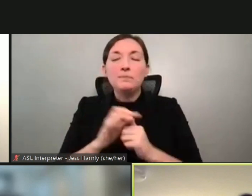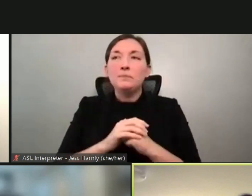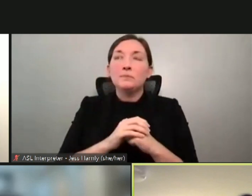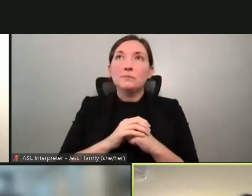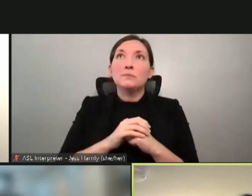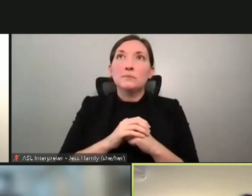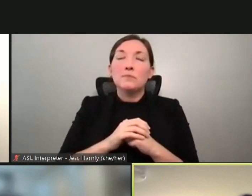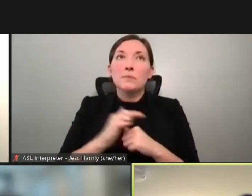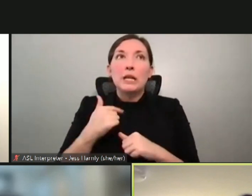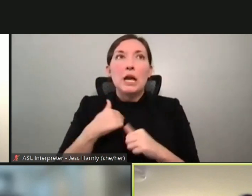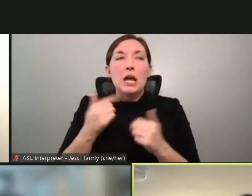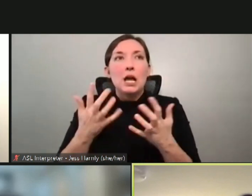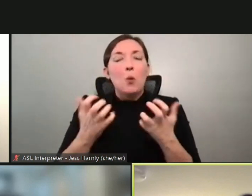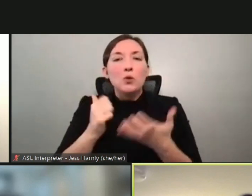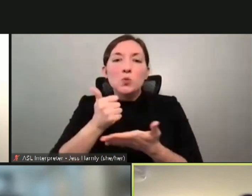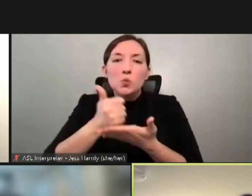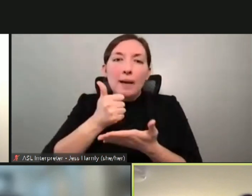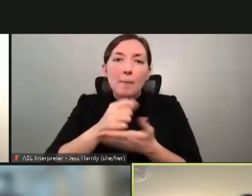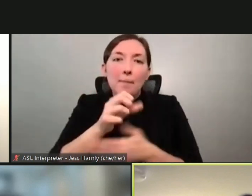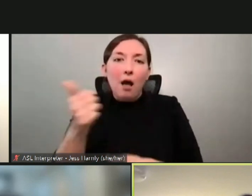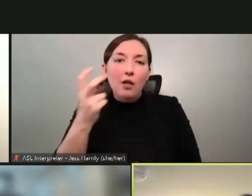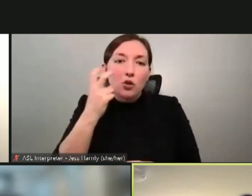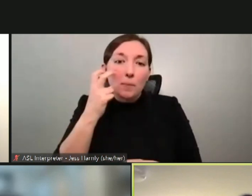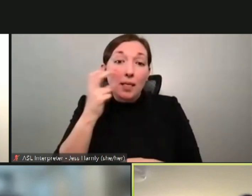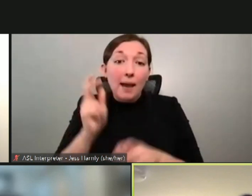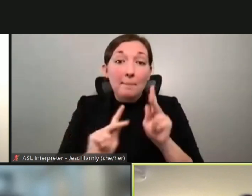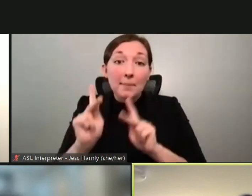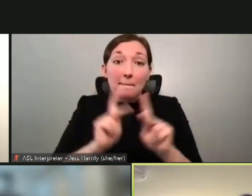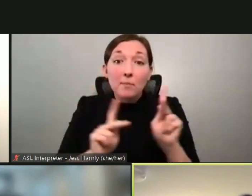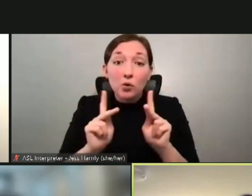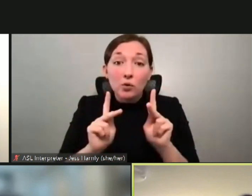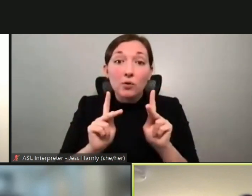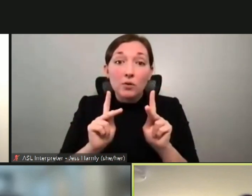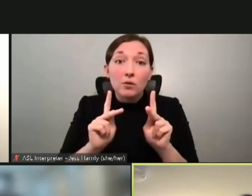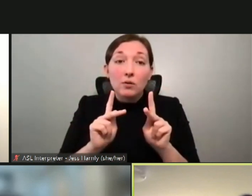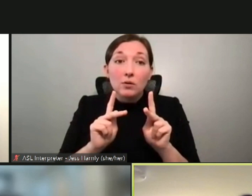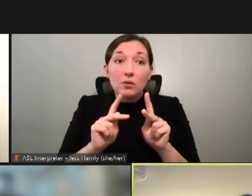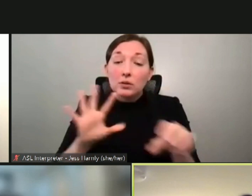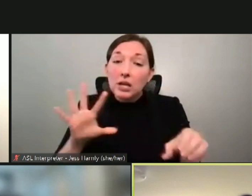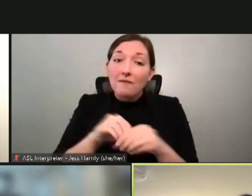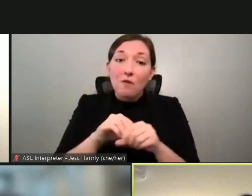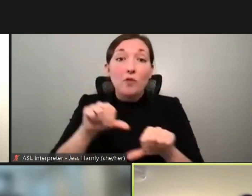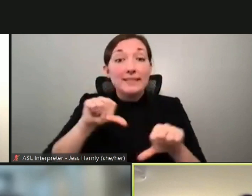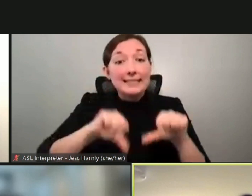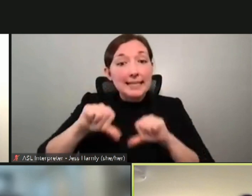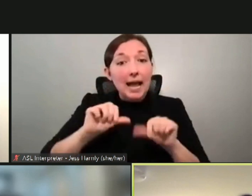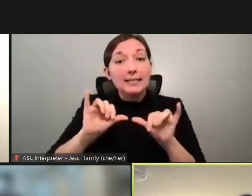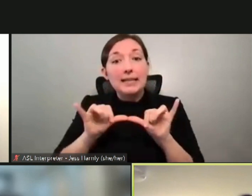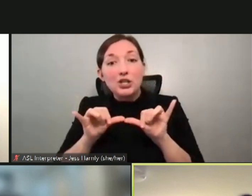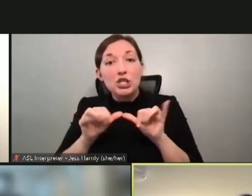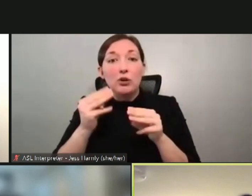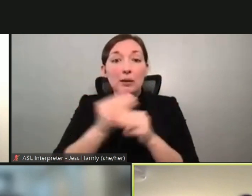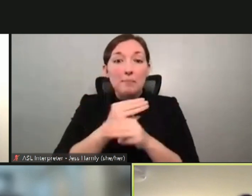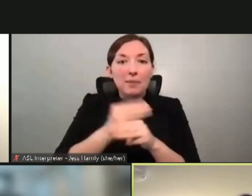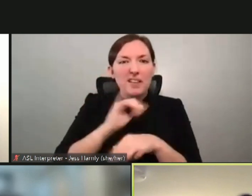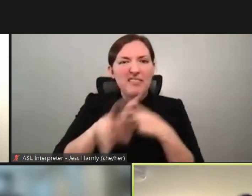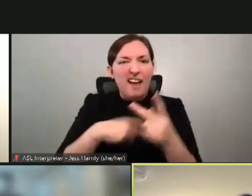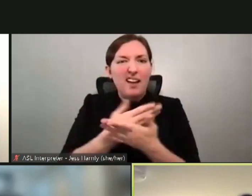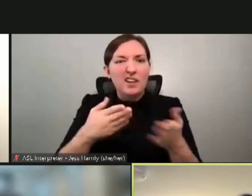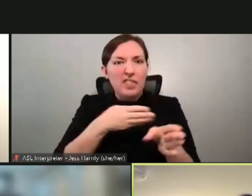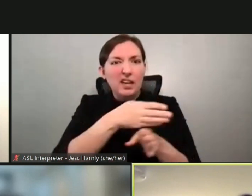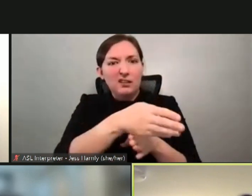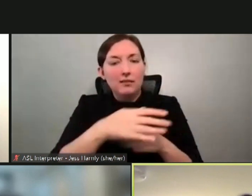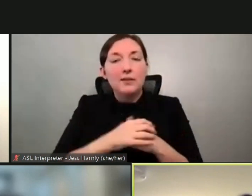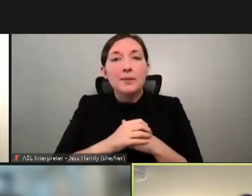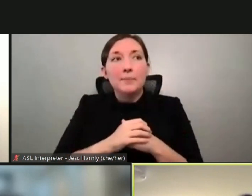I would like to help other blind people to get in science, engineering, mathematics and this kind of thing. And of